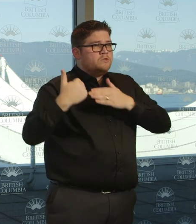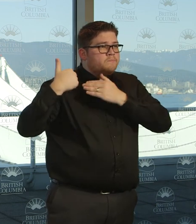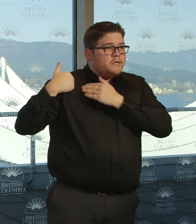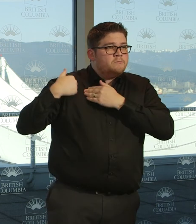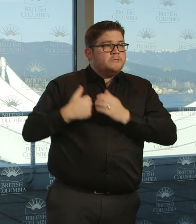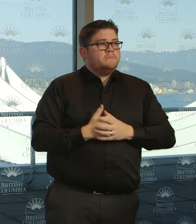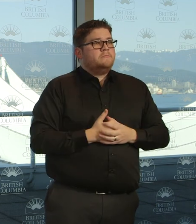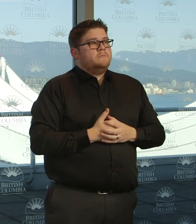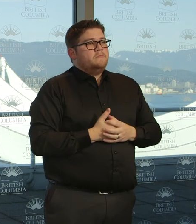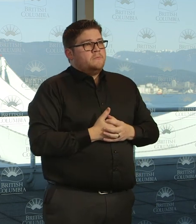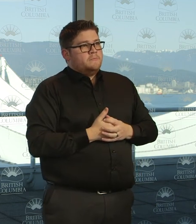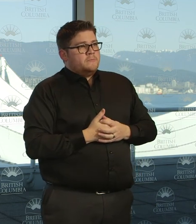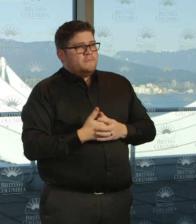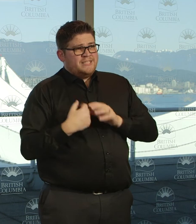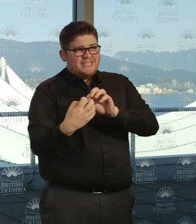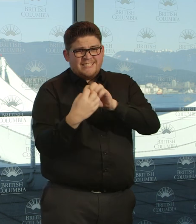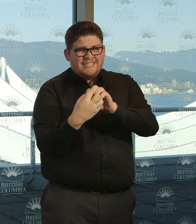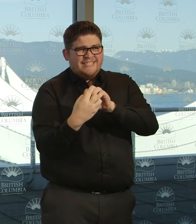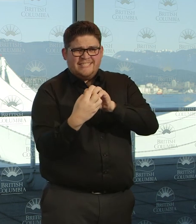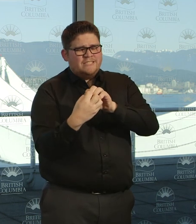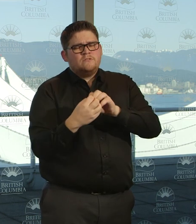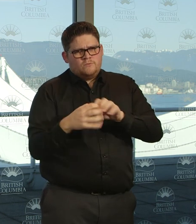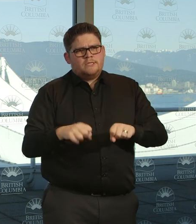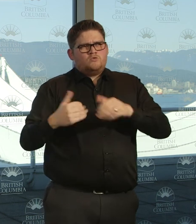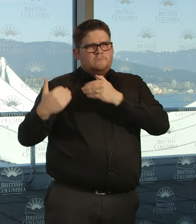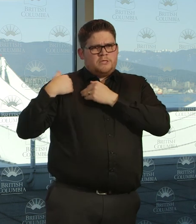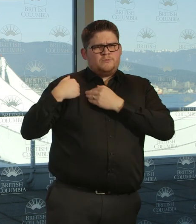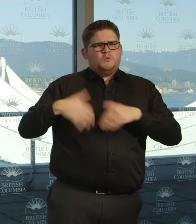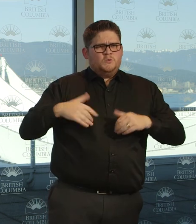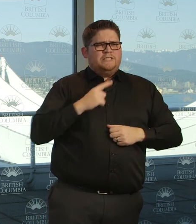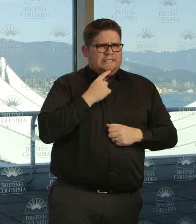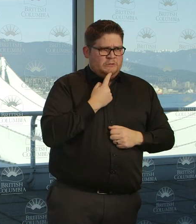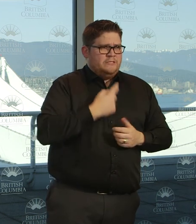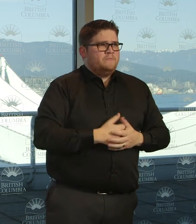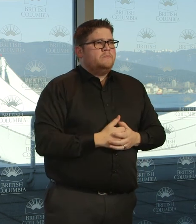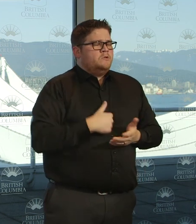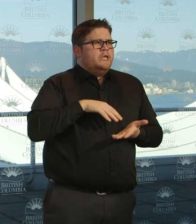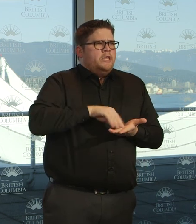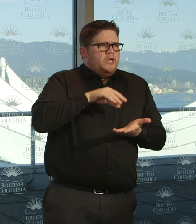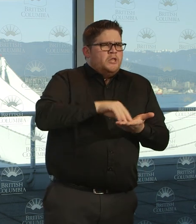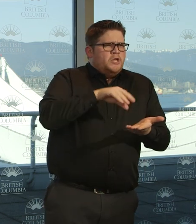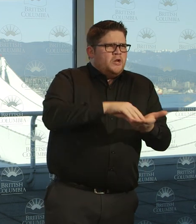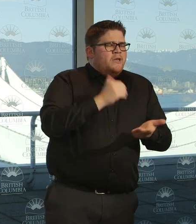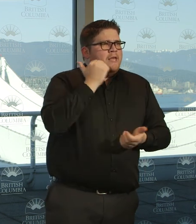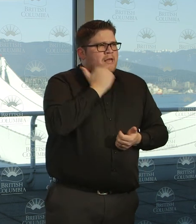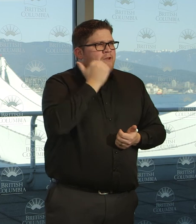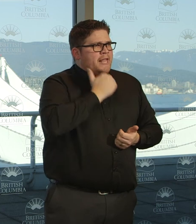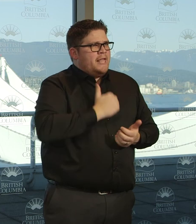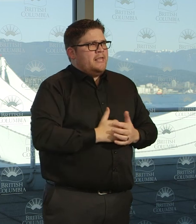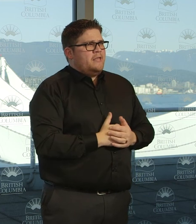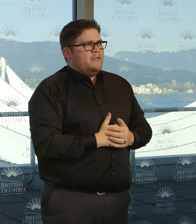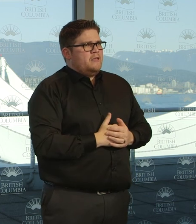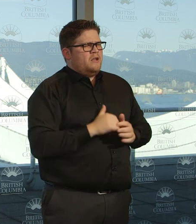and of the seriousness of the fight we're in, we're learning what to do. We're learning how to adapt. And we're learning how much we mean to one another.